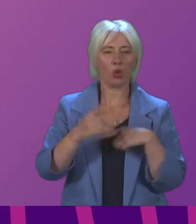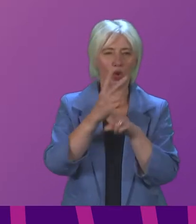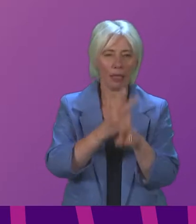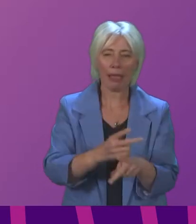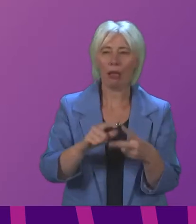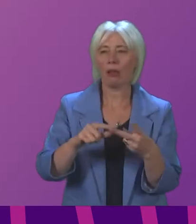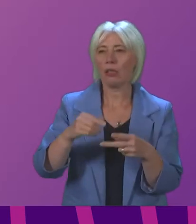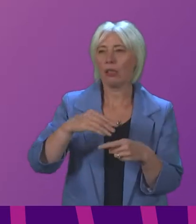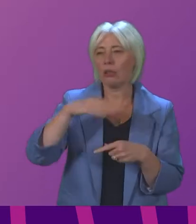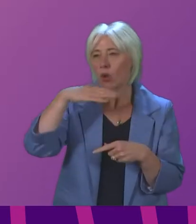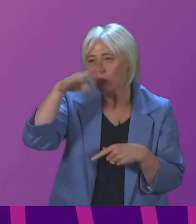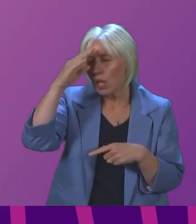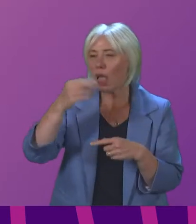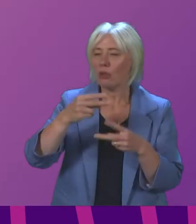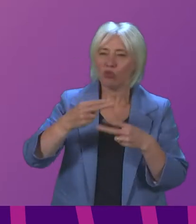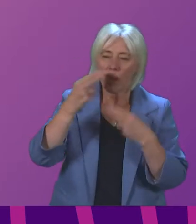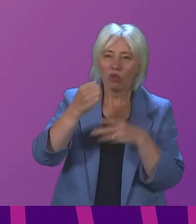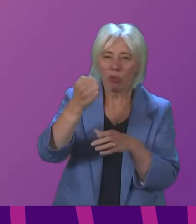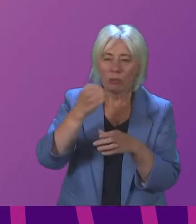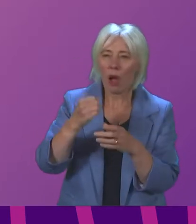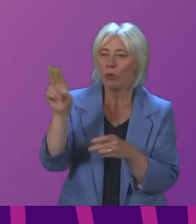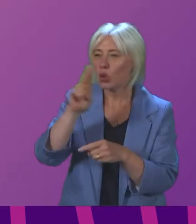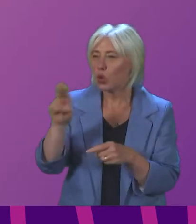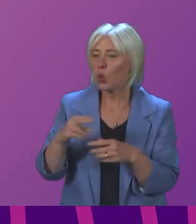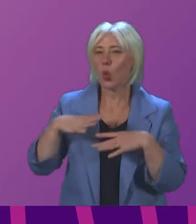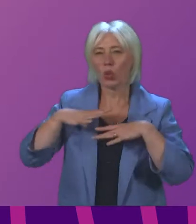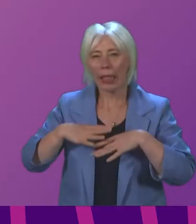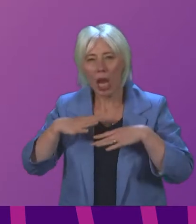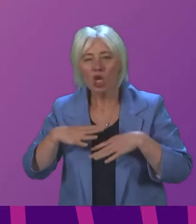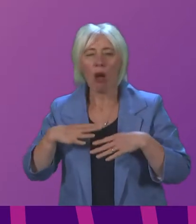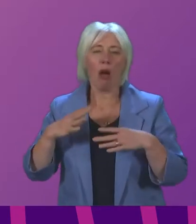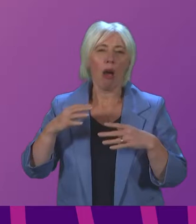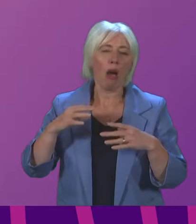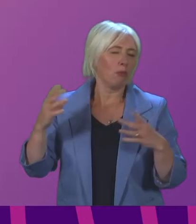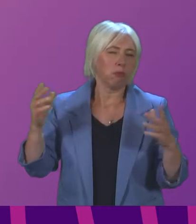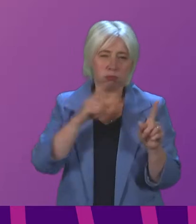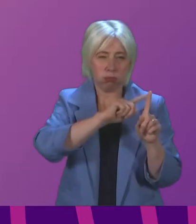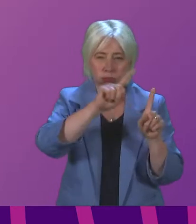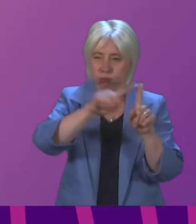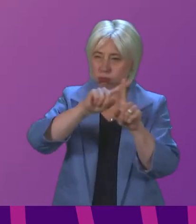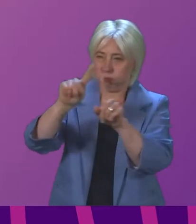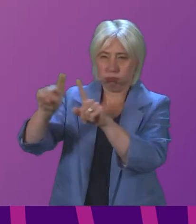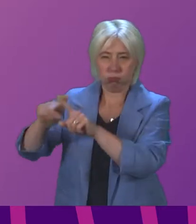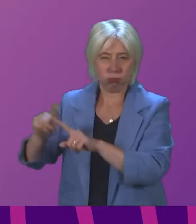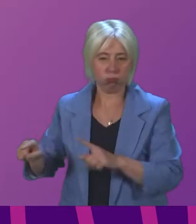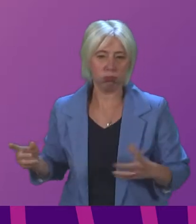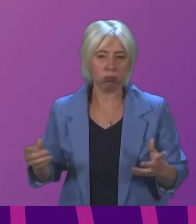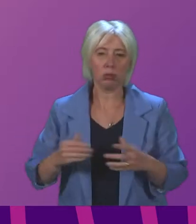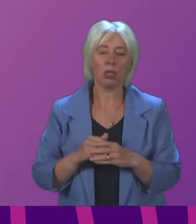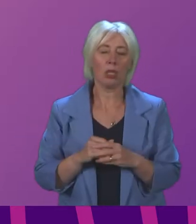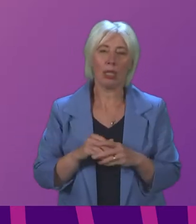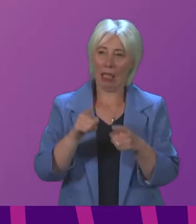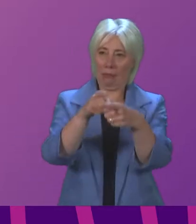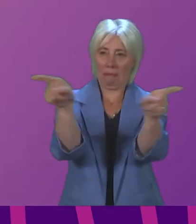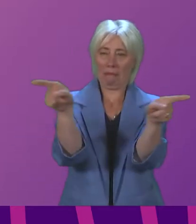hospitality business and leisure sectors in schools and a whole range of different environments on how